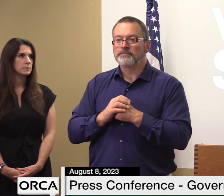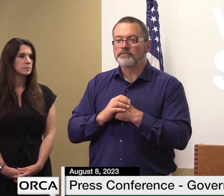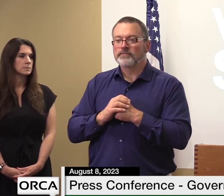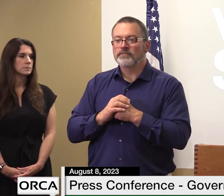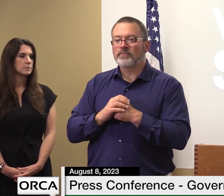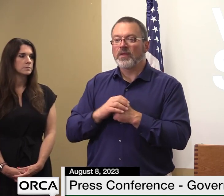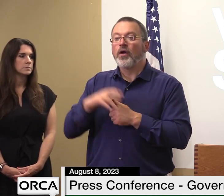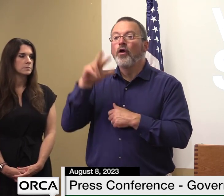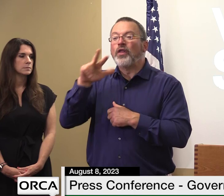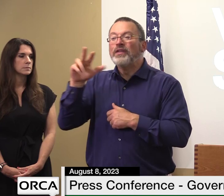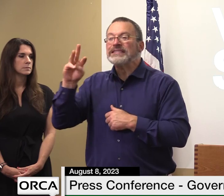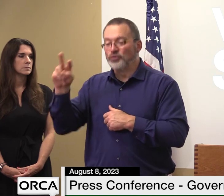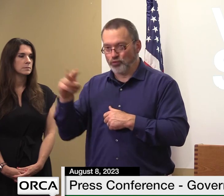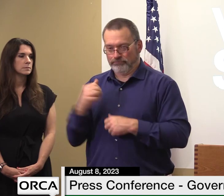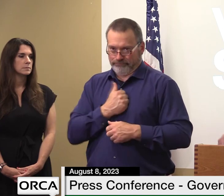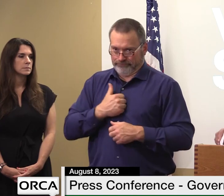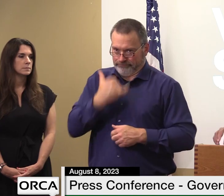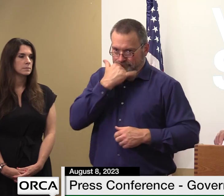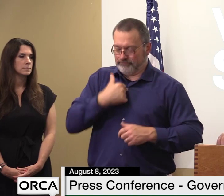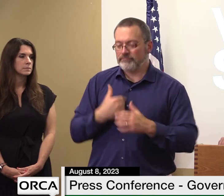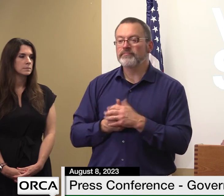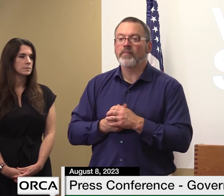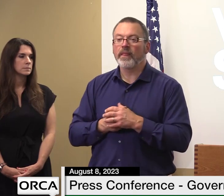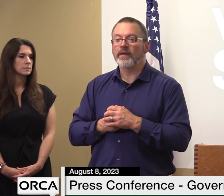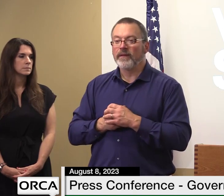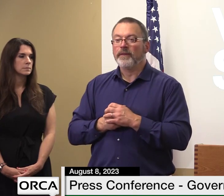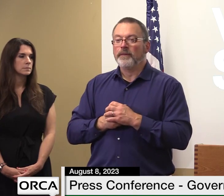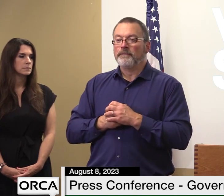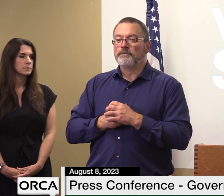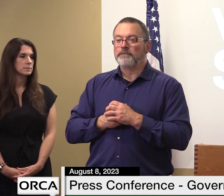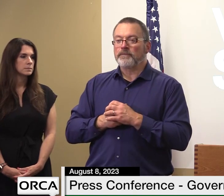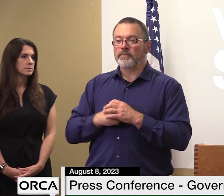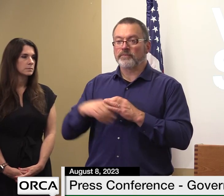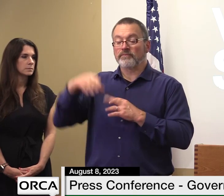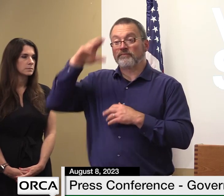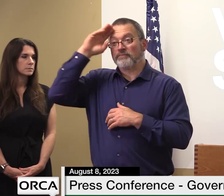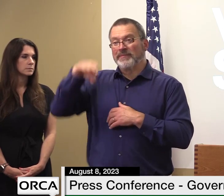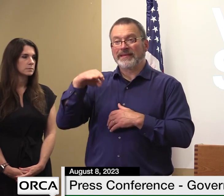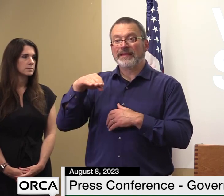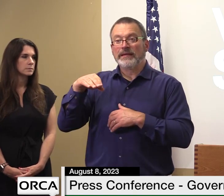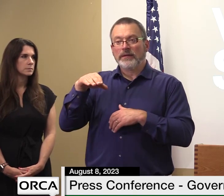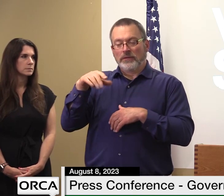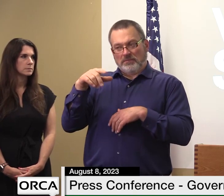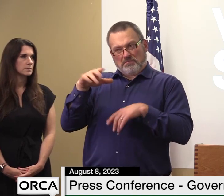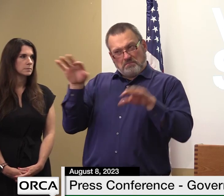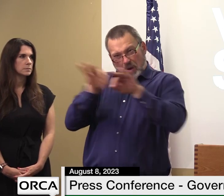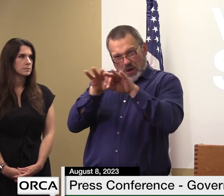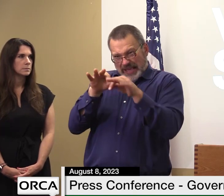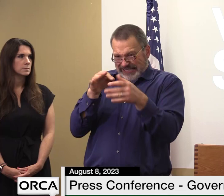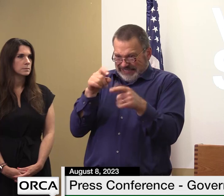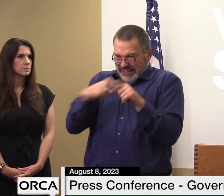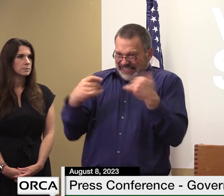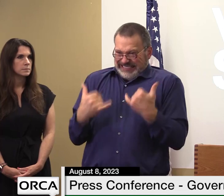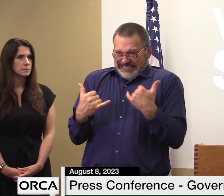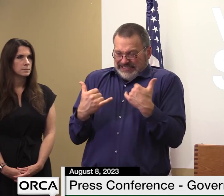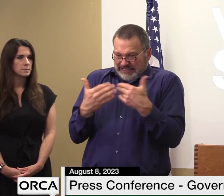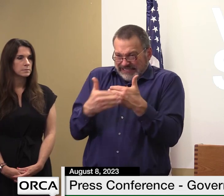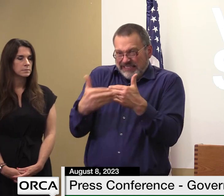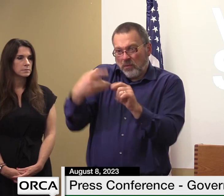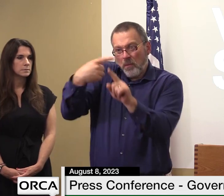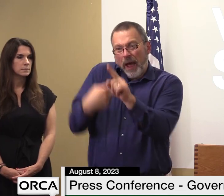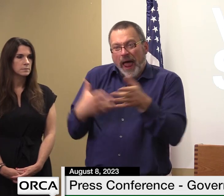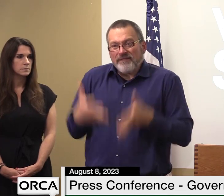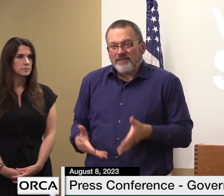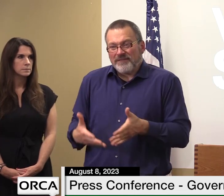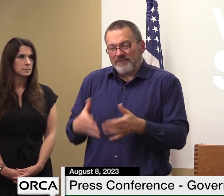-person assistance the deadline for assistance is to september 12th in addition